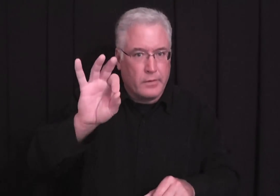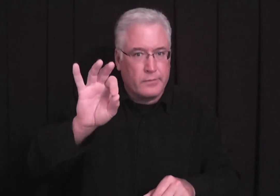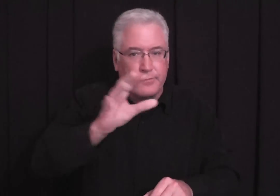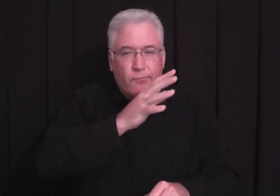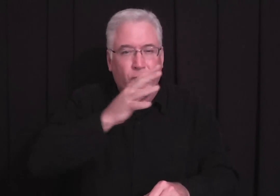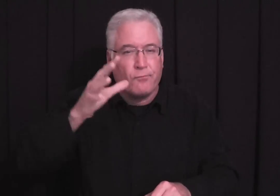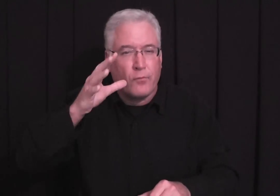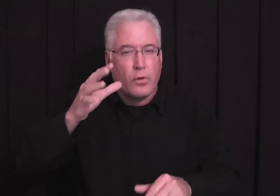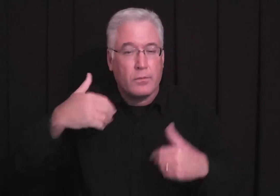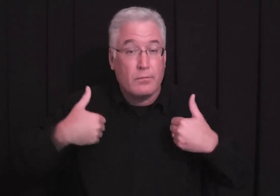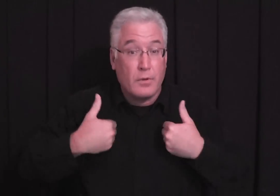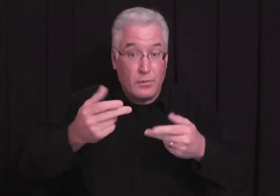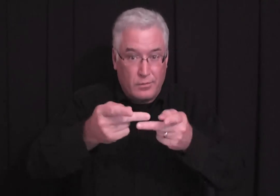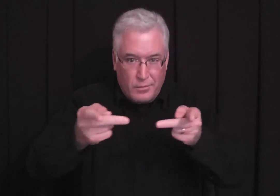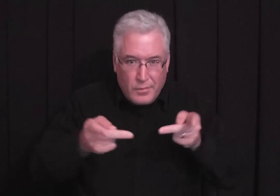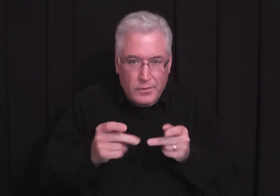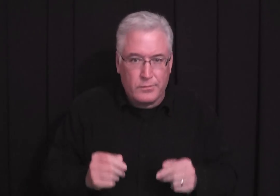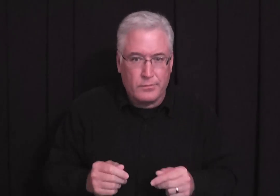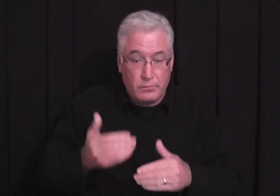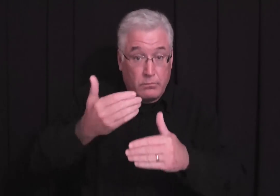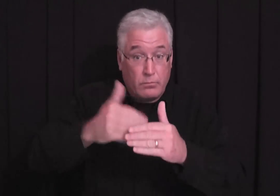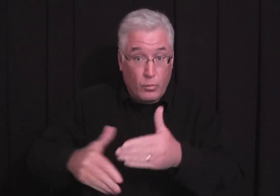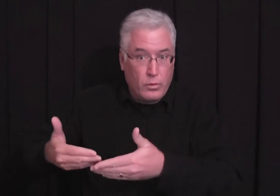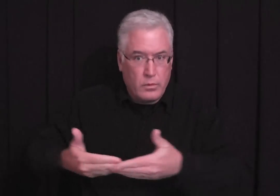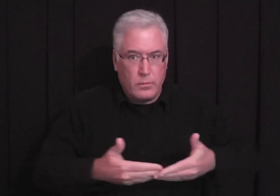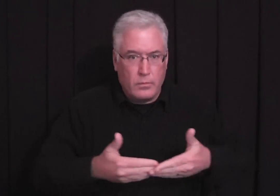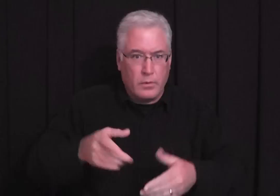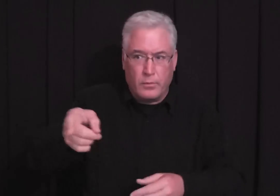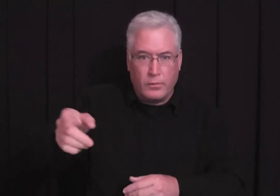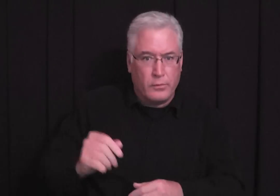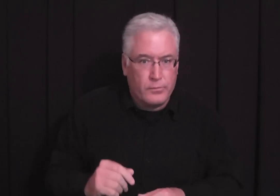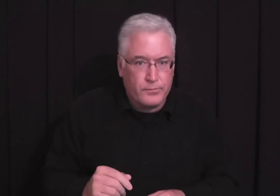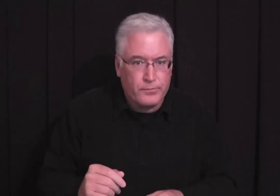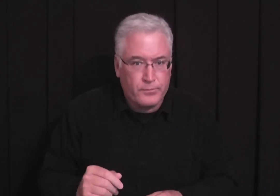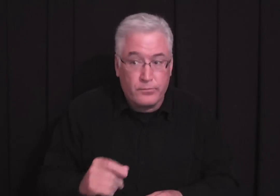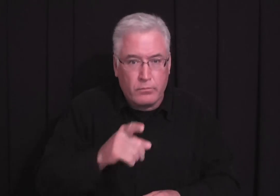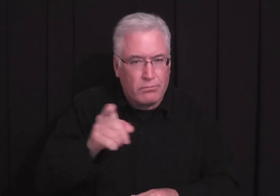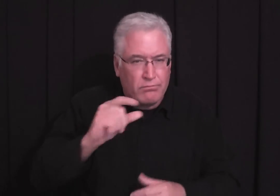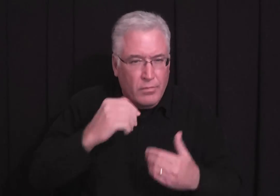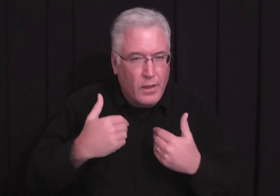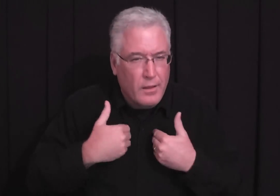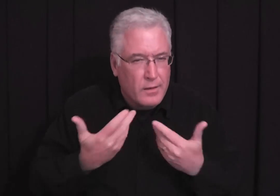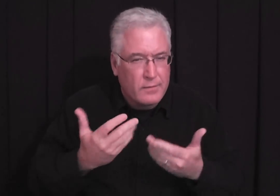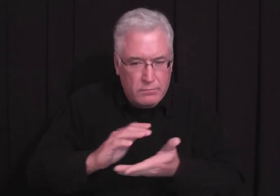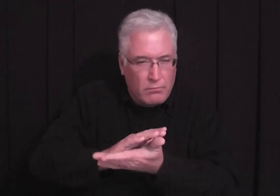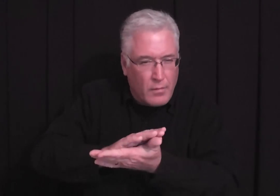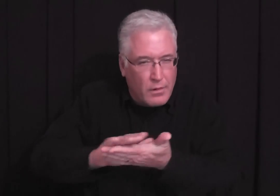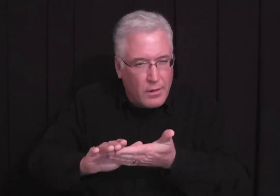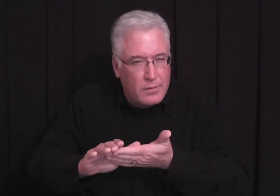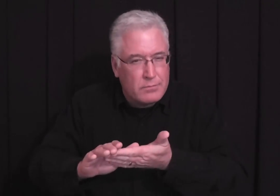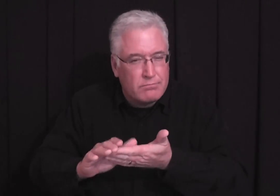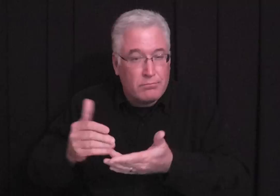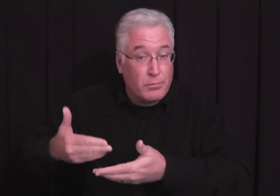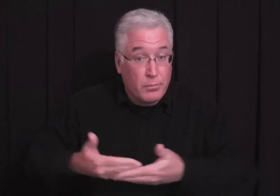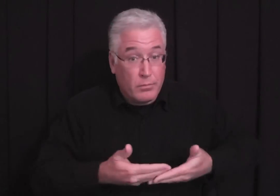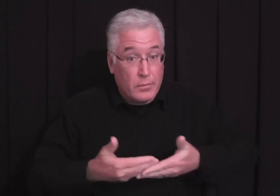Well, finally, they found a place. And it was, it was like on a farm. And this was the place where she was going to have her baby. It was a place where, where